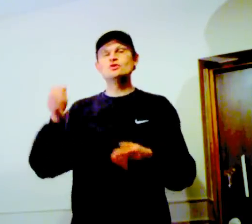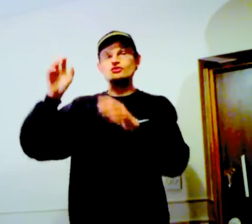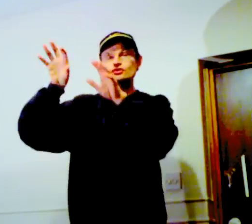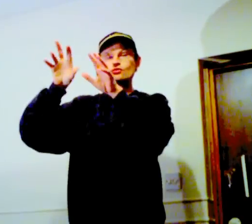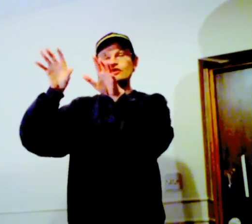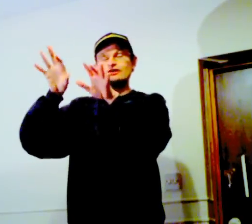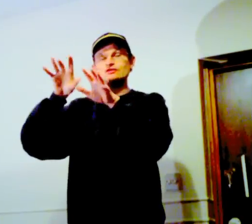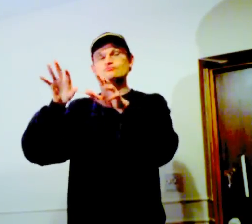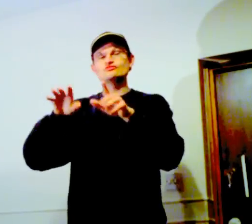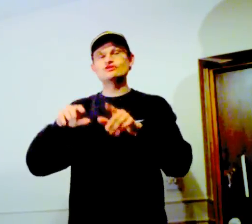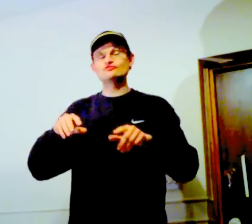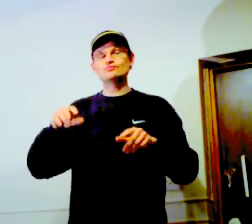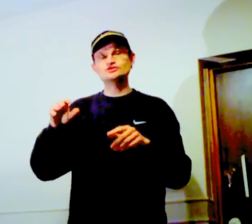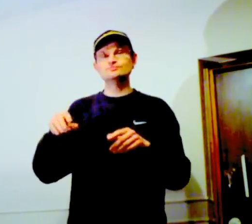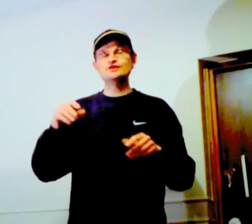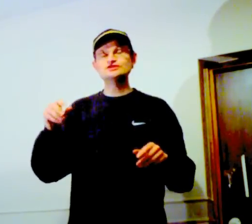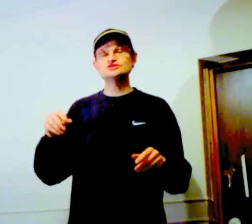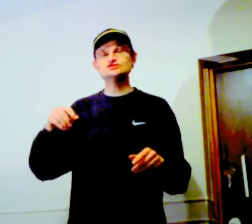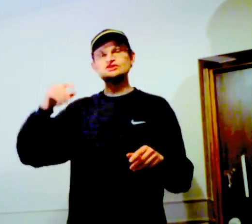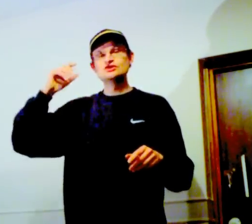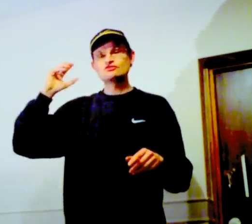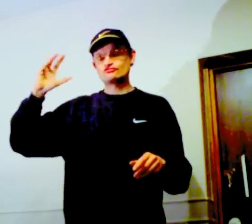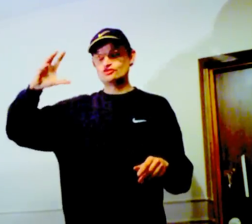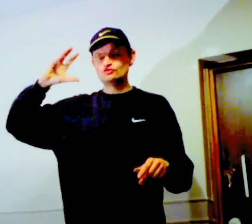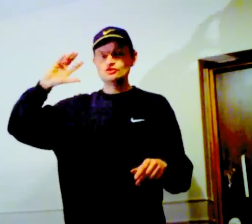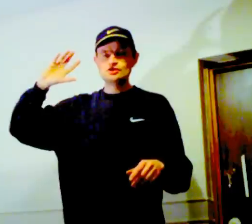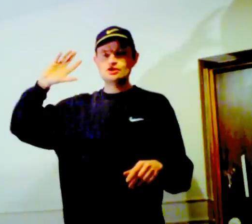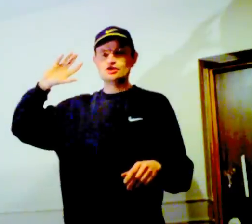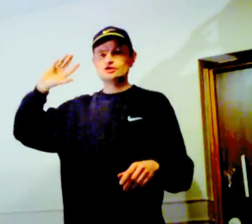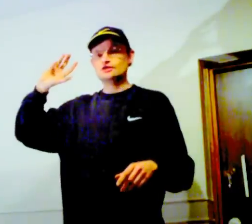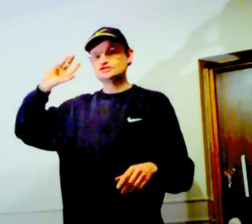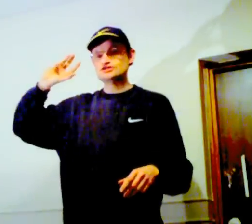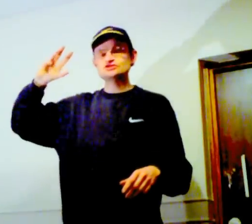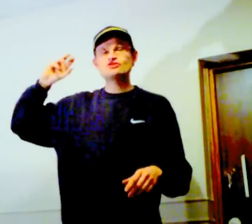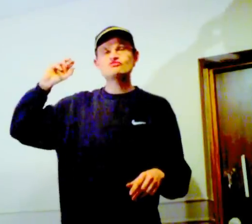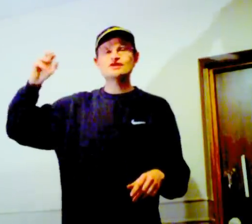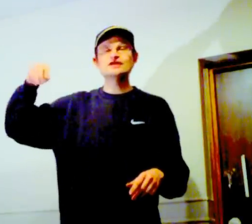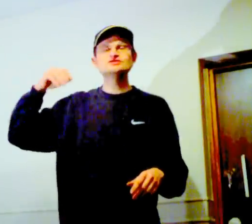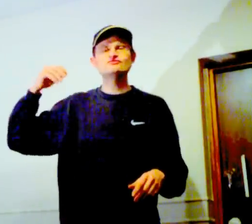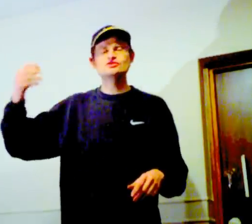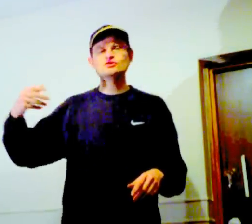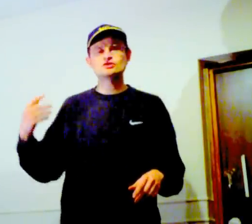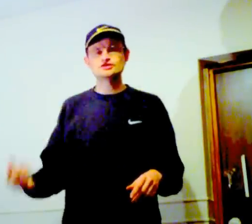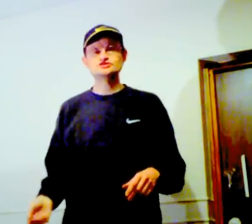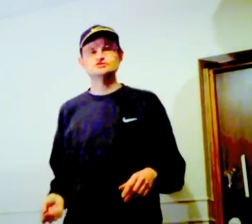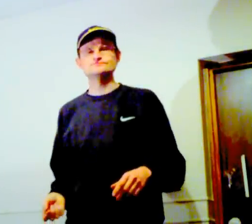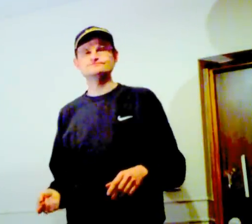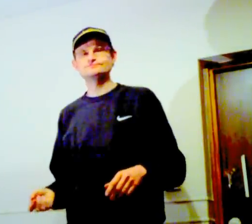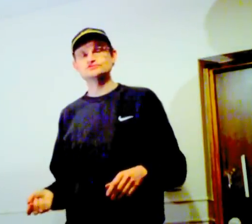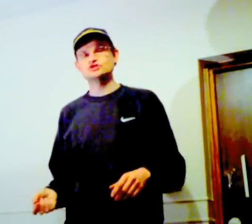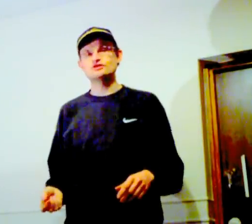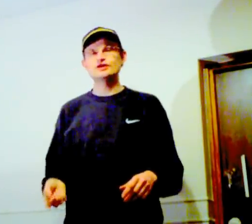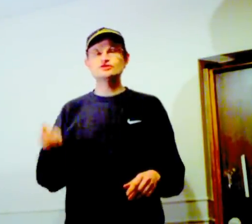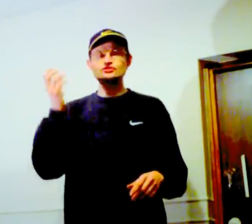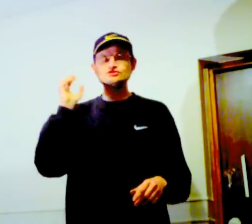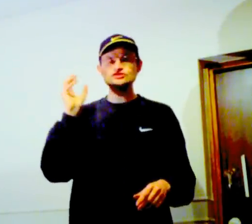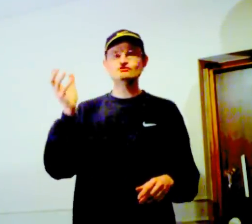Or you can work out a number of different possibilities through essentially creative cognition. Using your